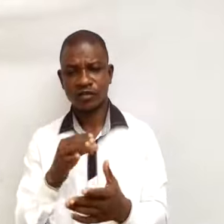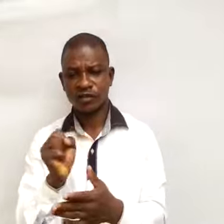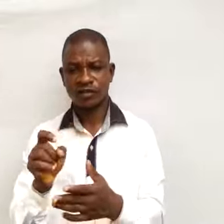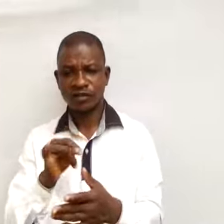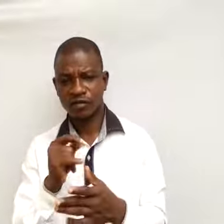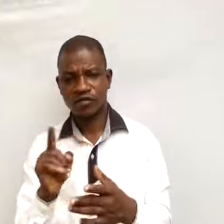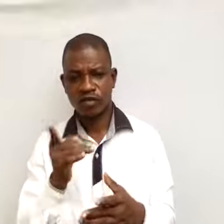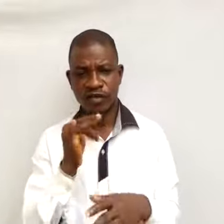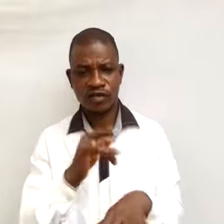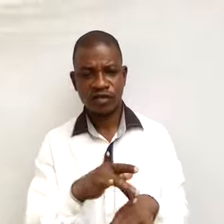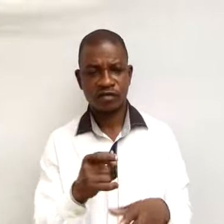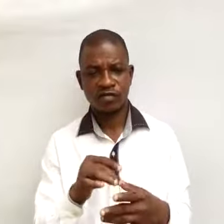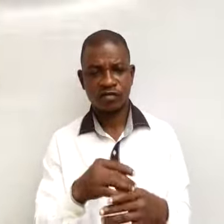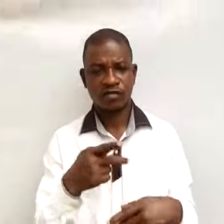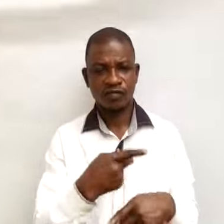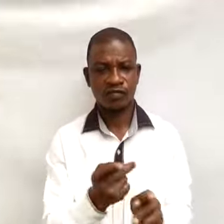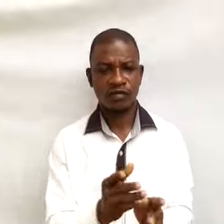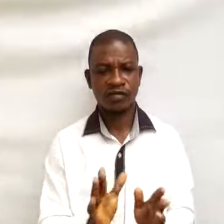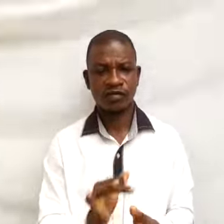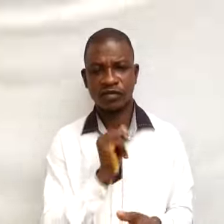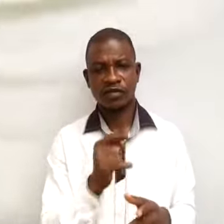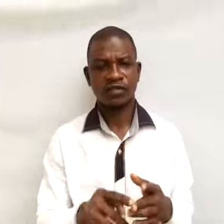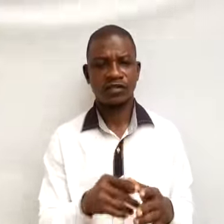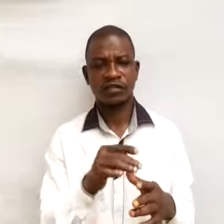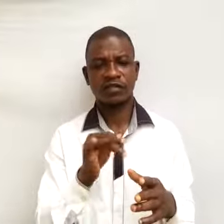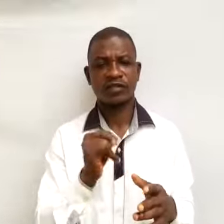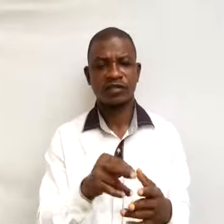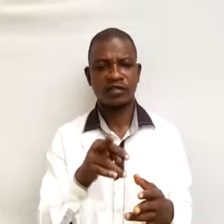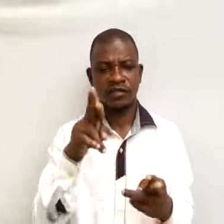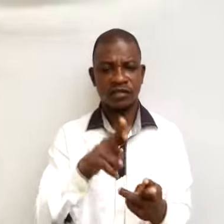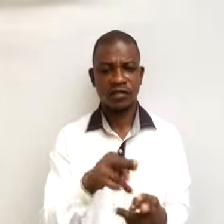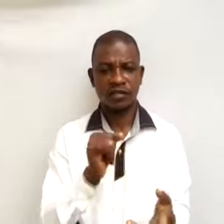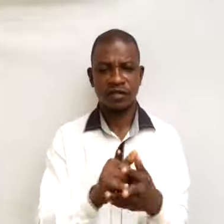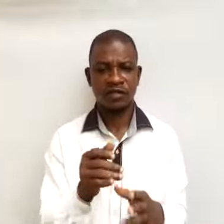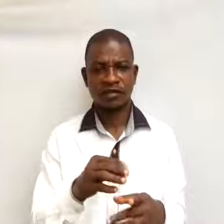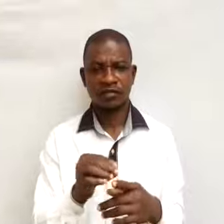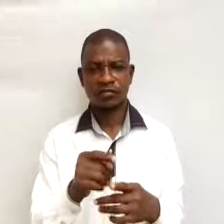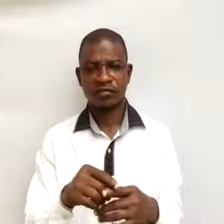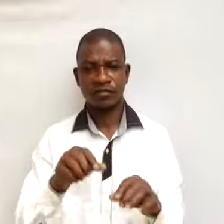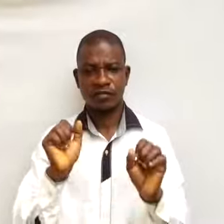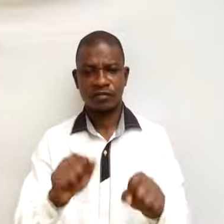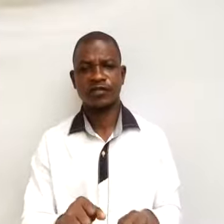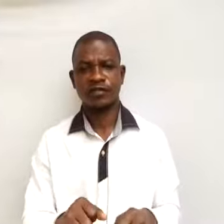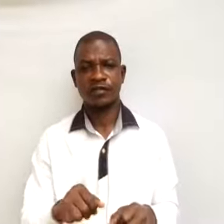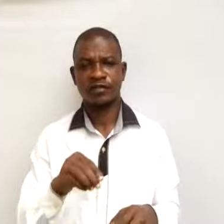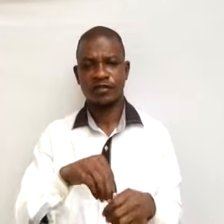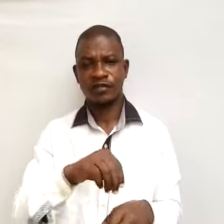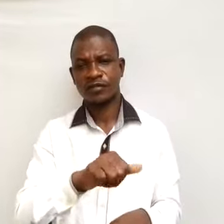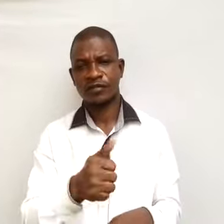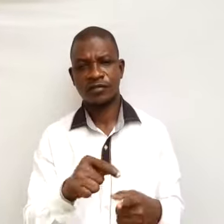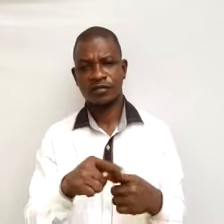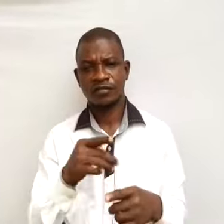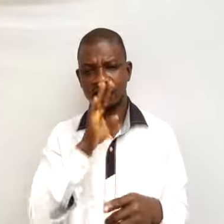the cost of production is reduced as much as possible in order to ensure persistent